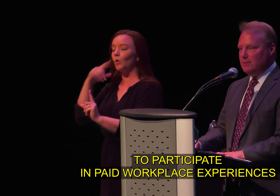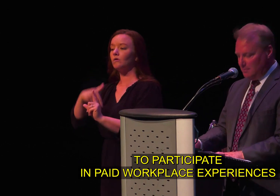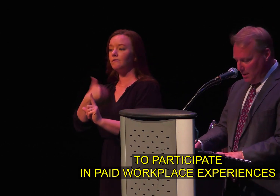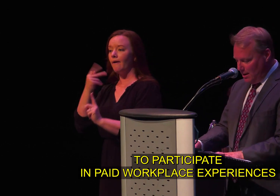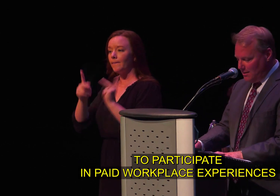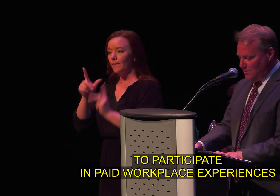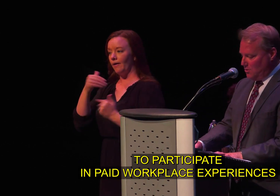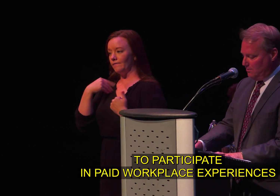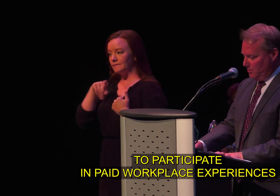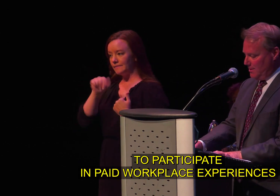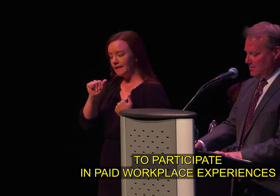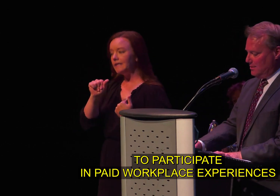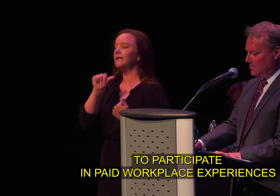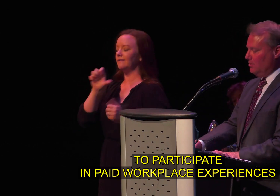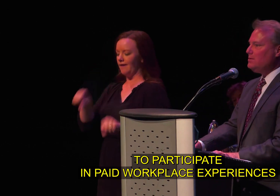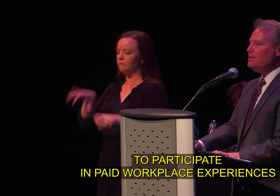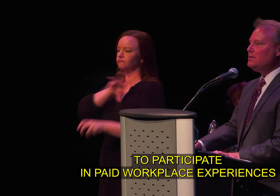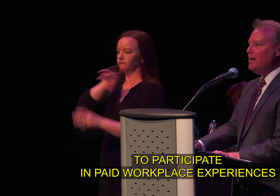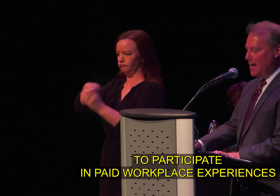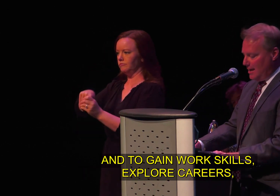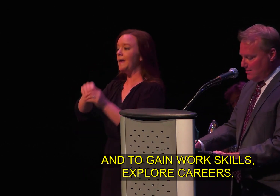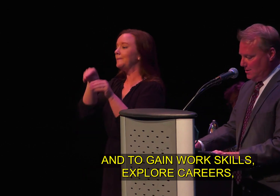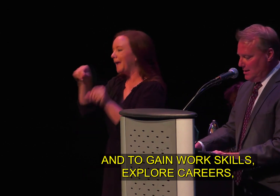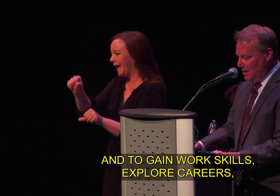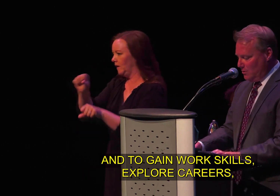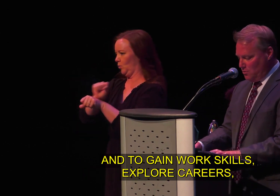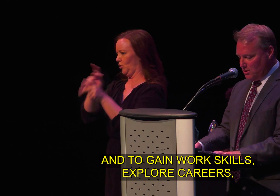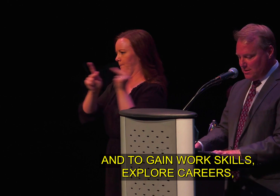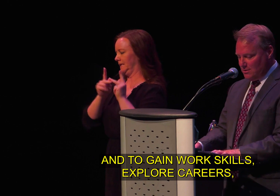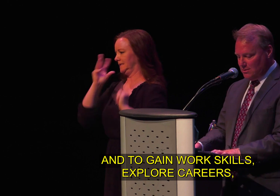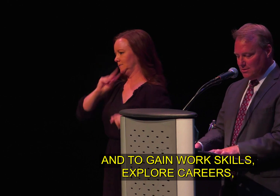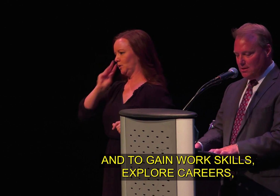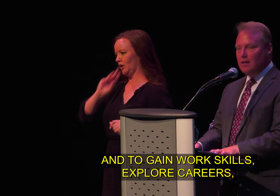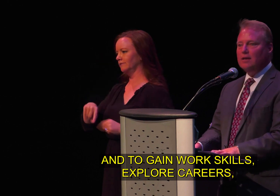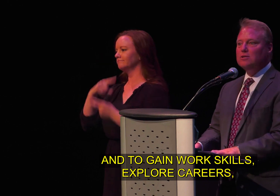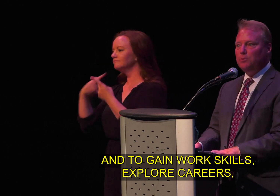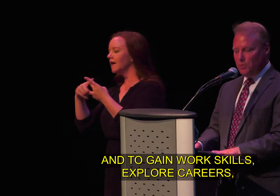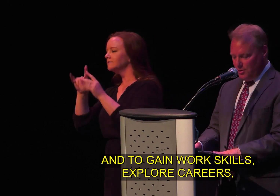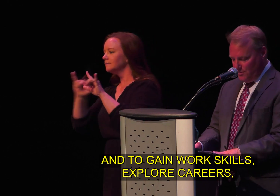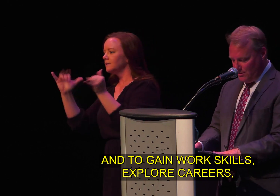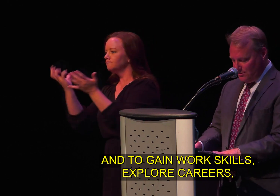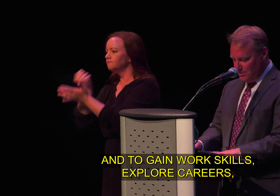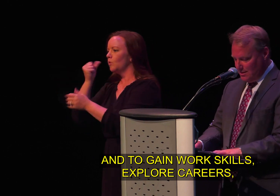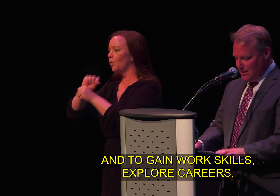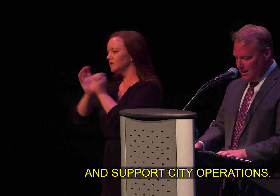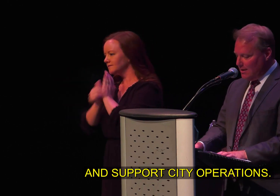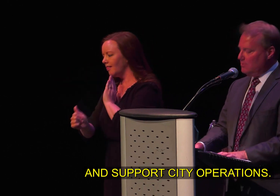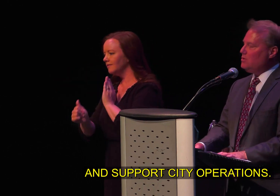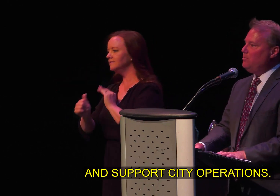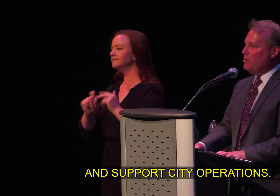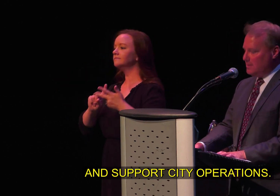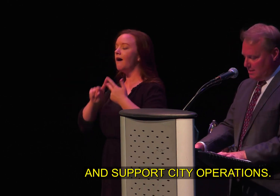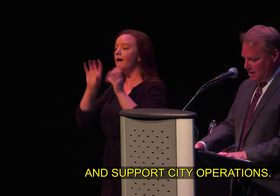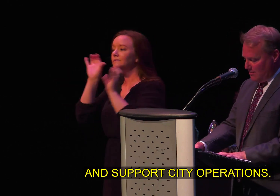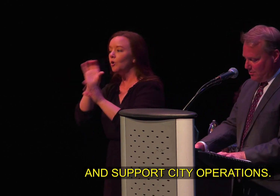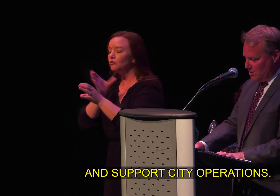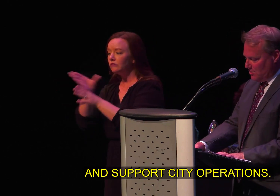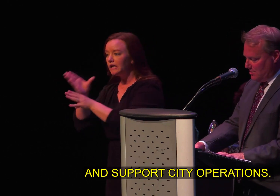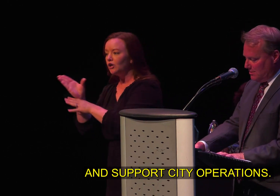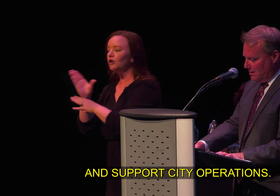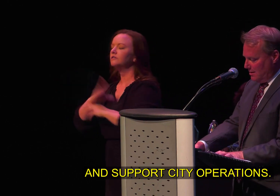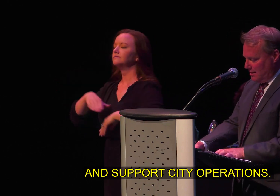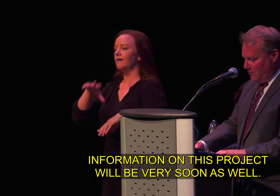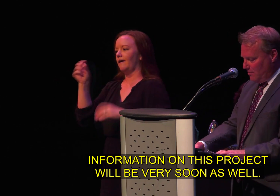participate in paid workplace experiences and to gain work skills explore careers and support city